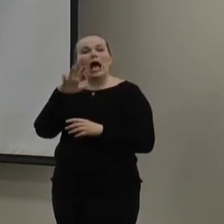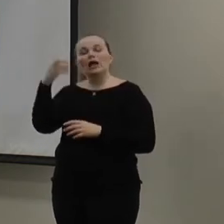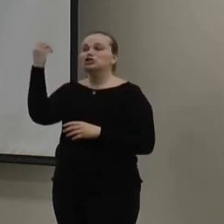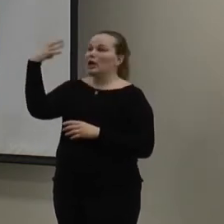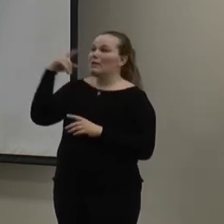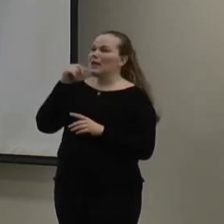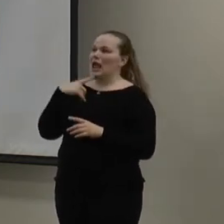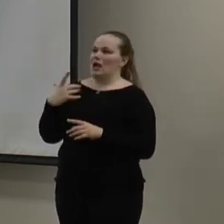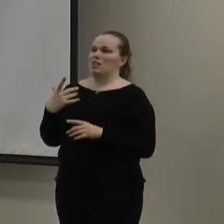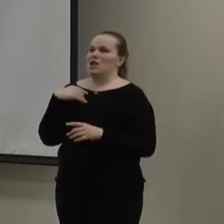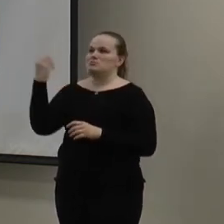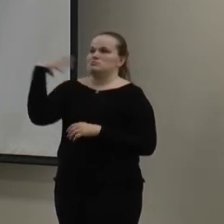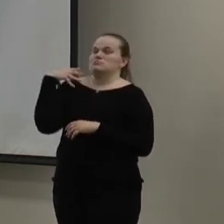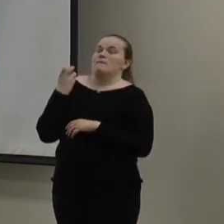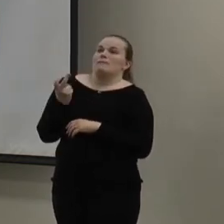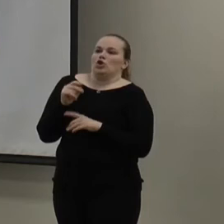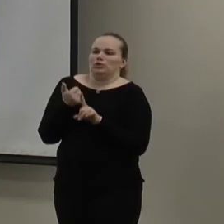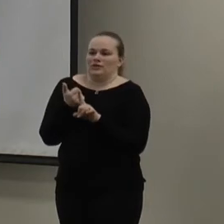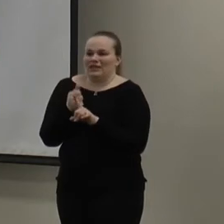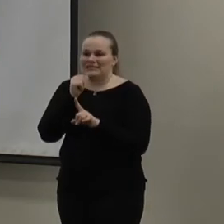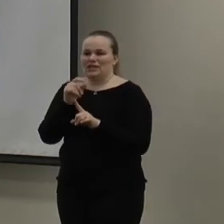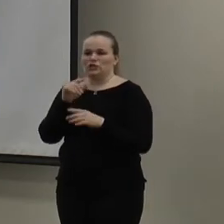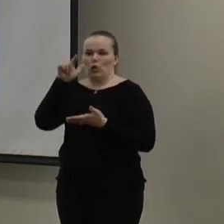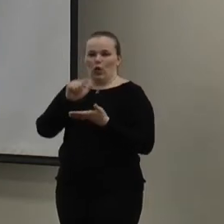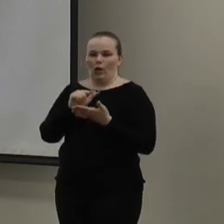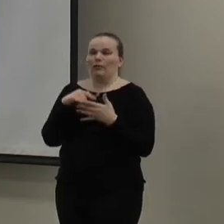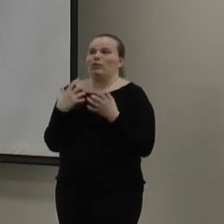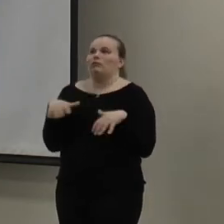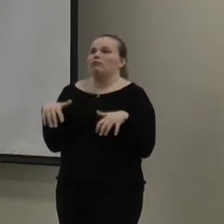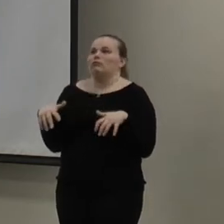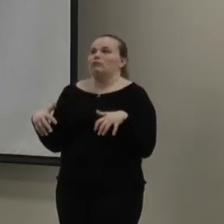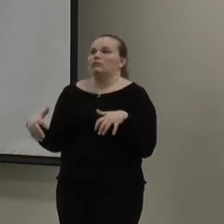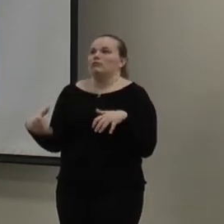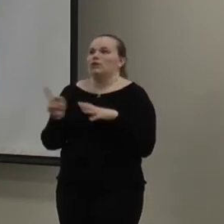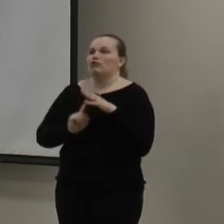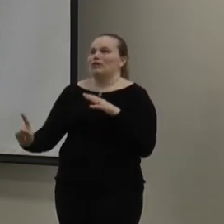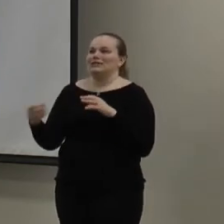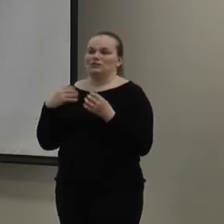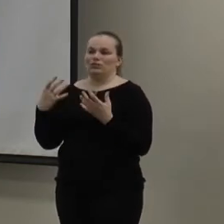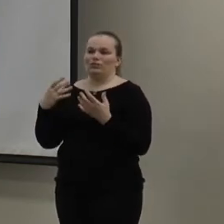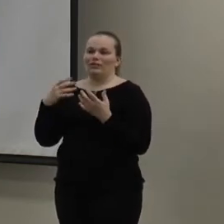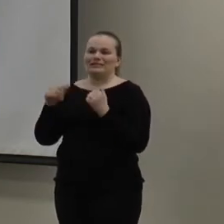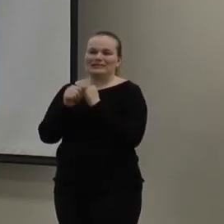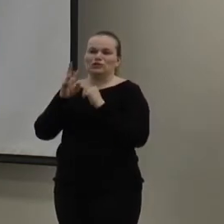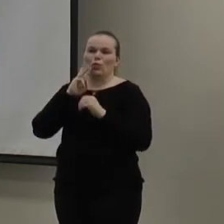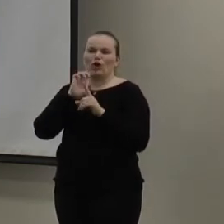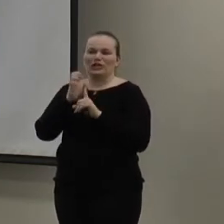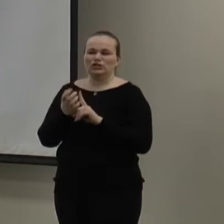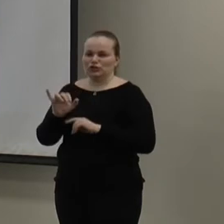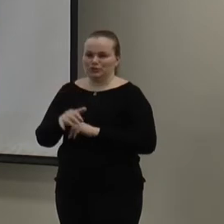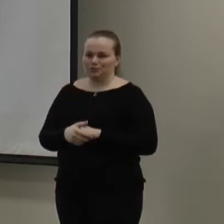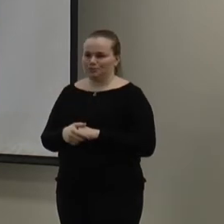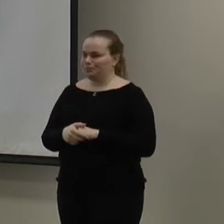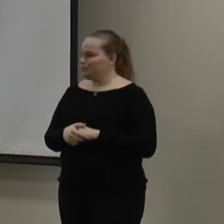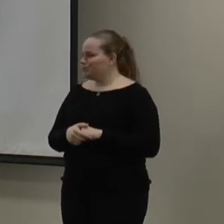but it's not scalding and it's not too low that you come and run into those sanitary issues. And then,